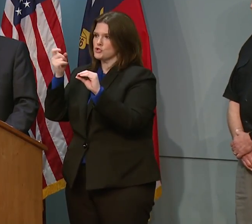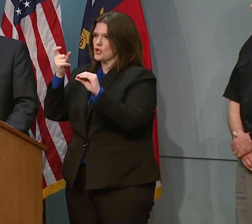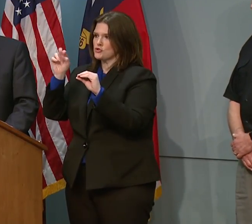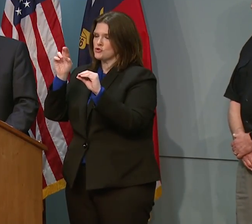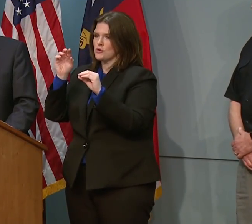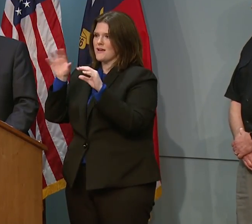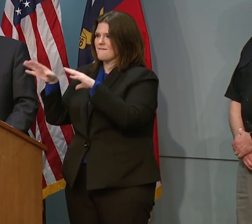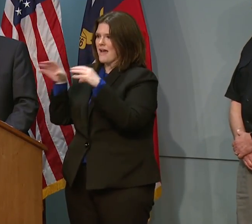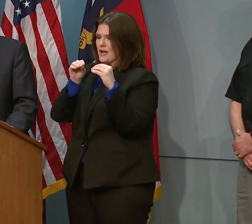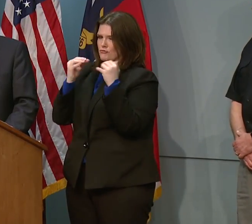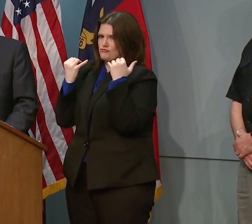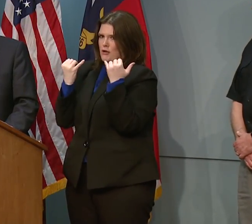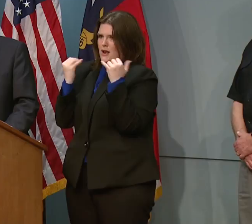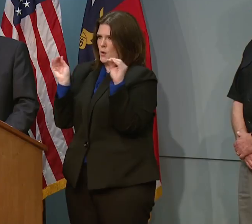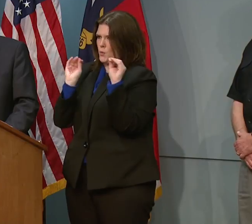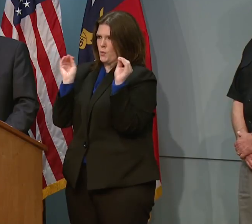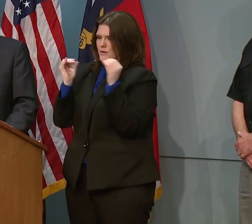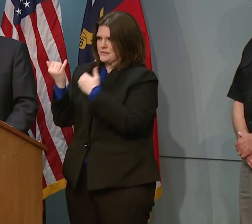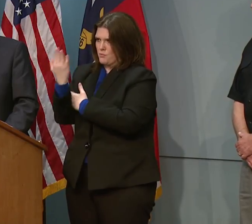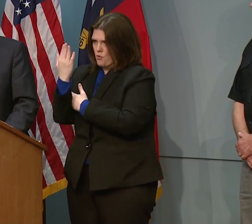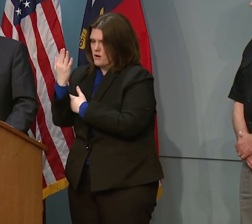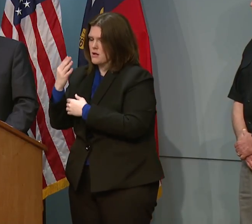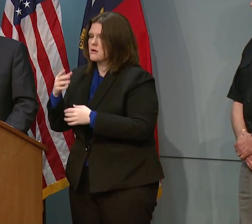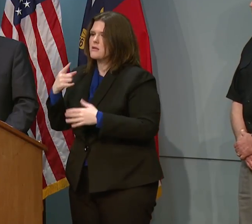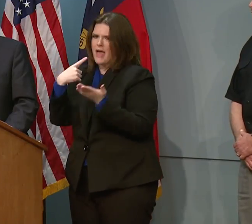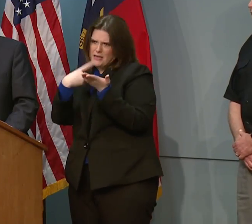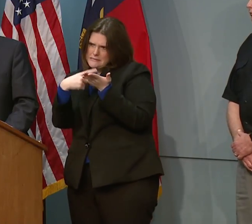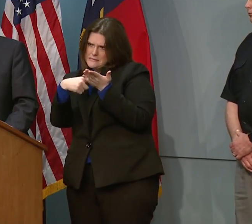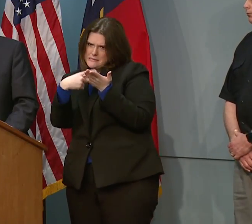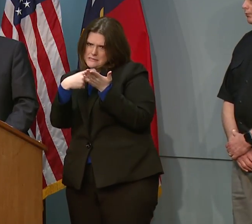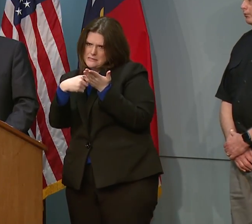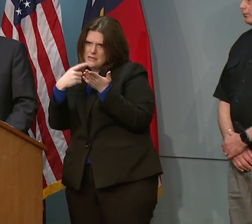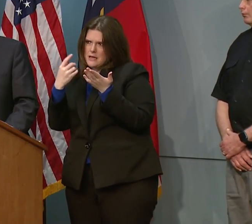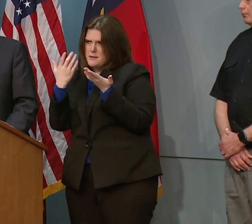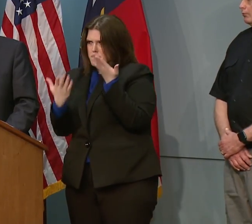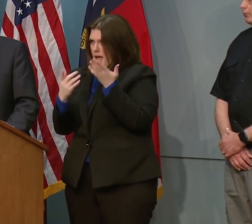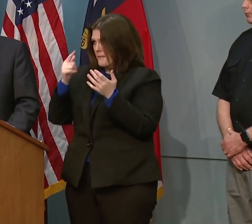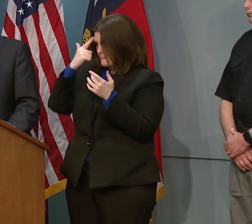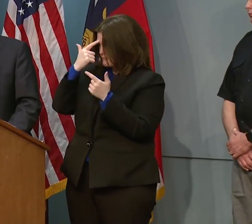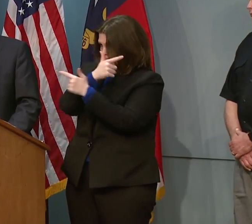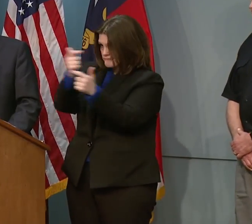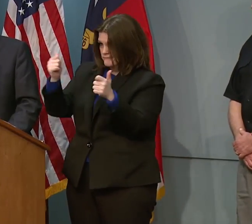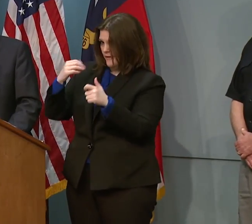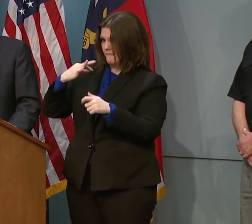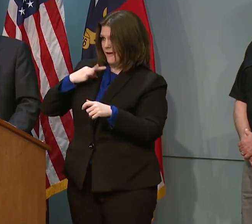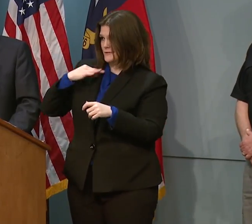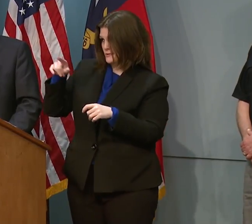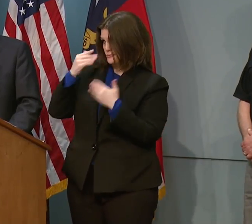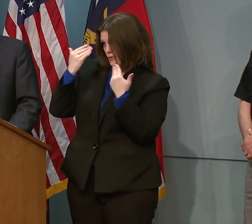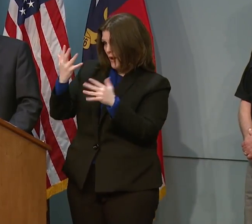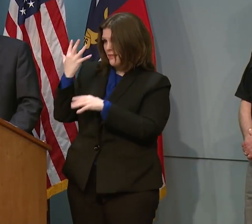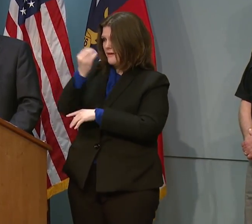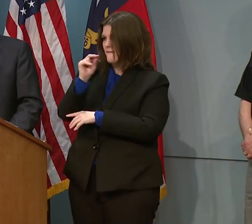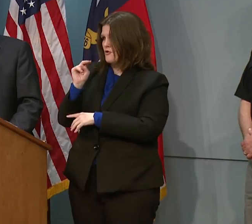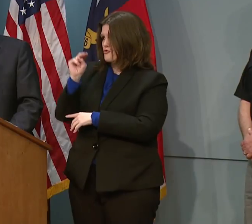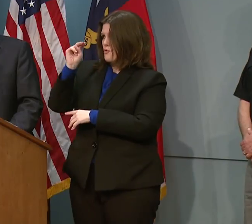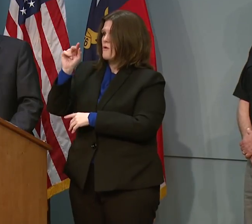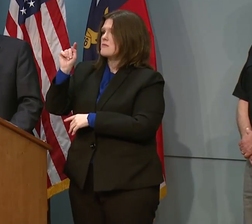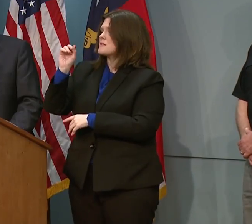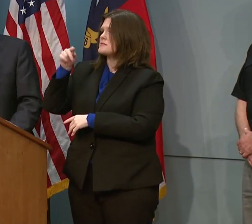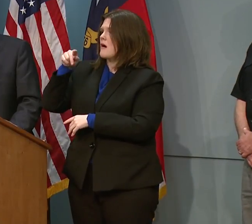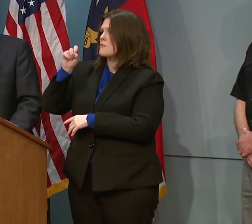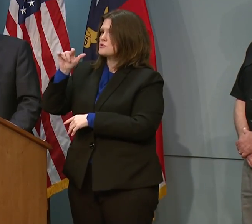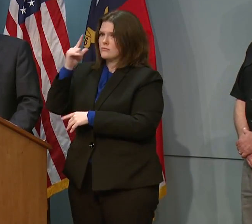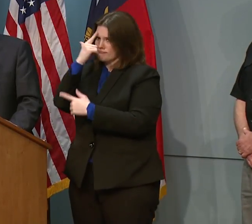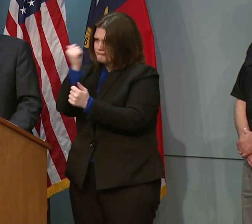or evacuations as of this morning. They are discussing voluntary evacuation at North Topstail at this point in time.